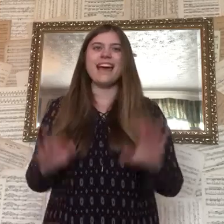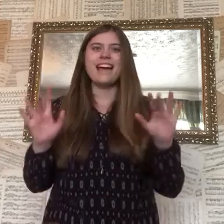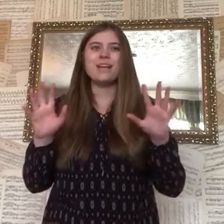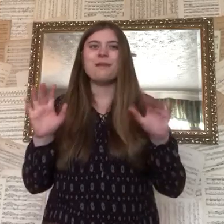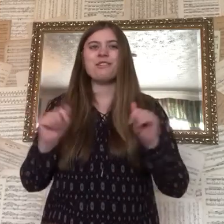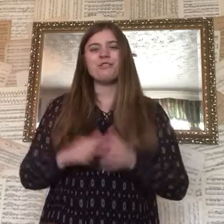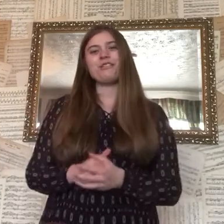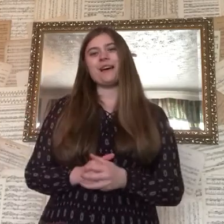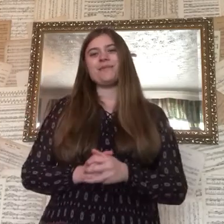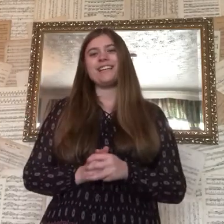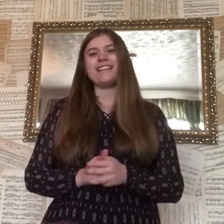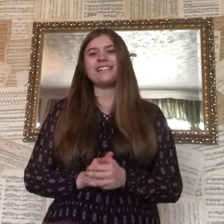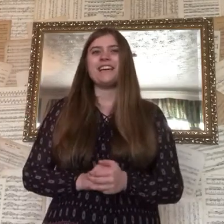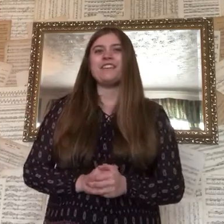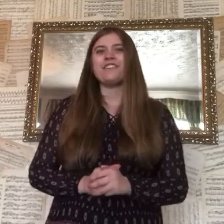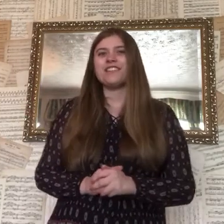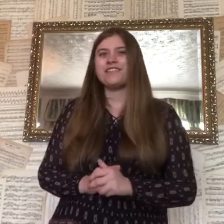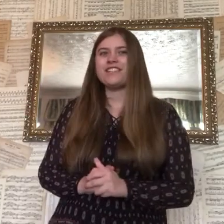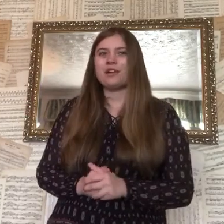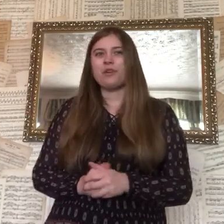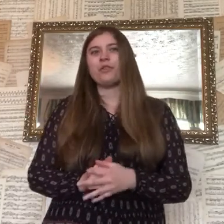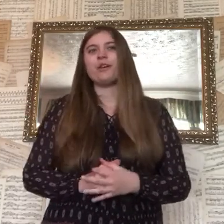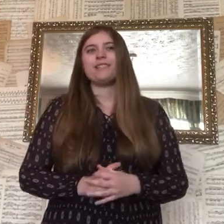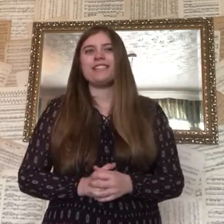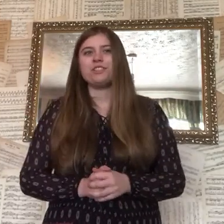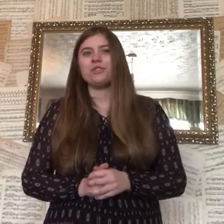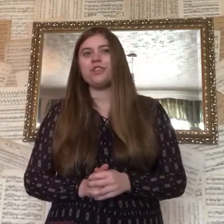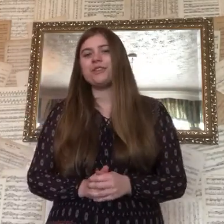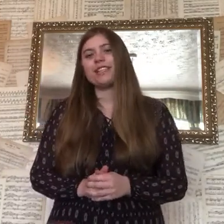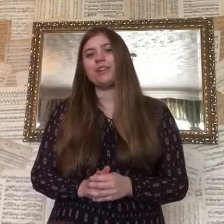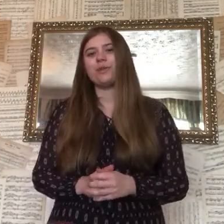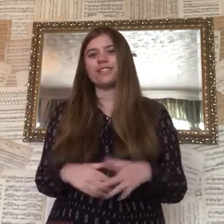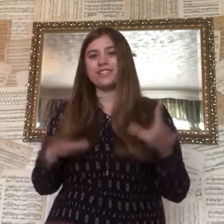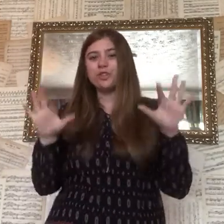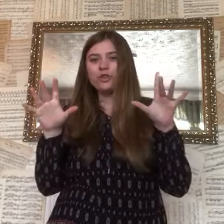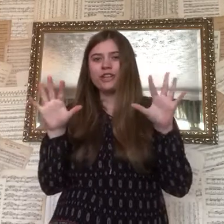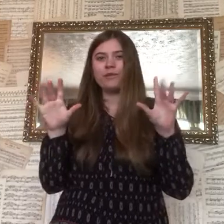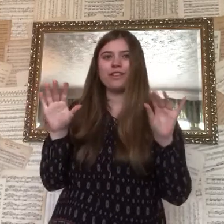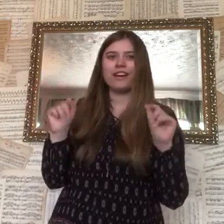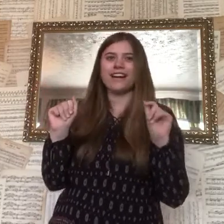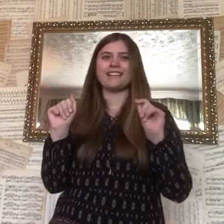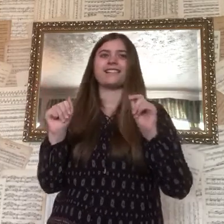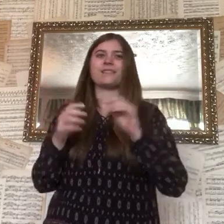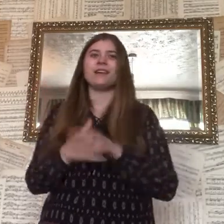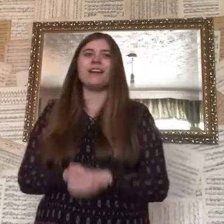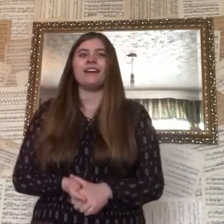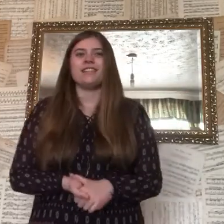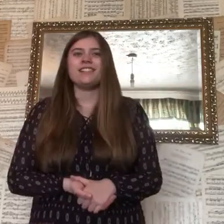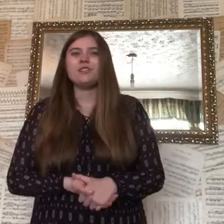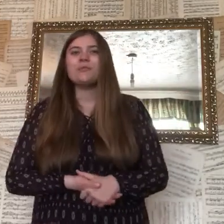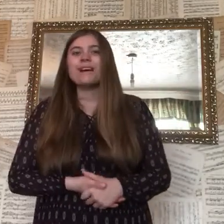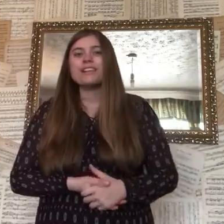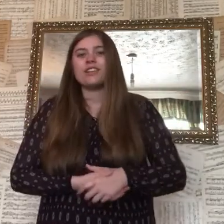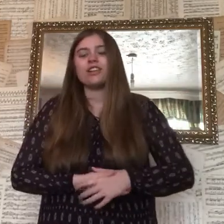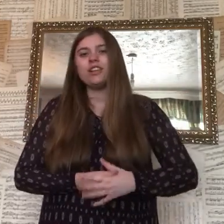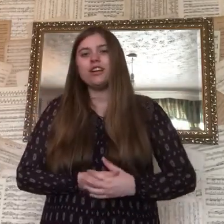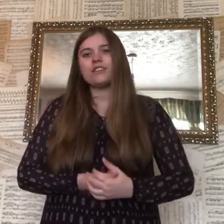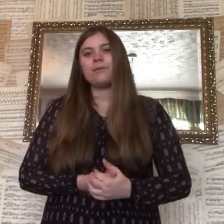Hello Perrywood families! For this video I thought I would teach you a new skill which is talking with our hands. This is called Makaton and lots of